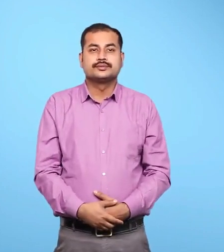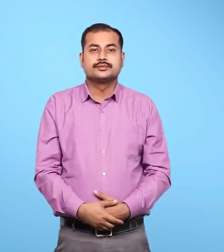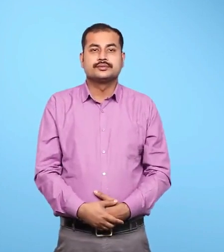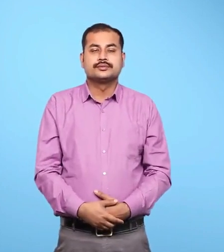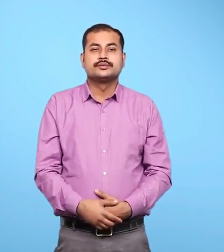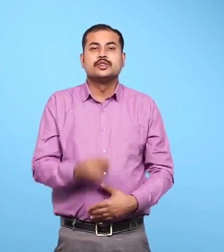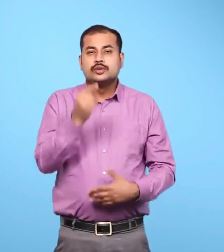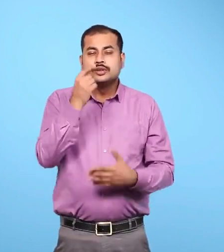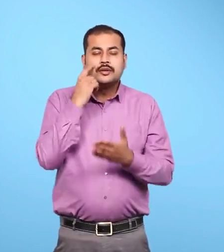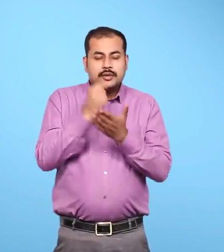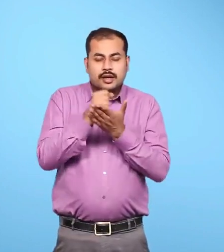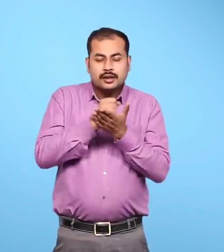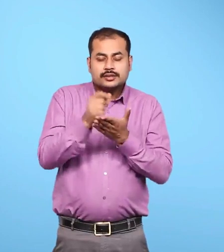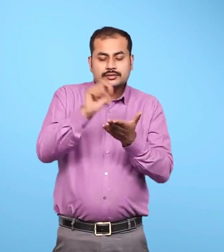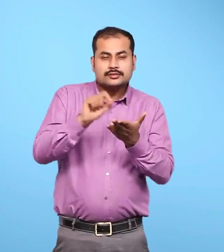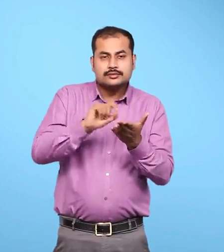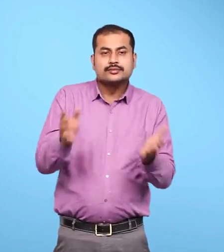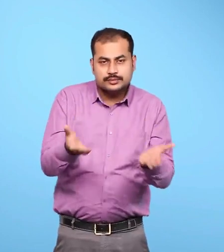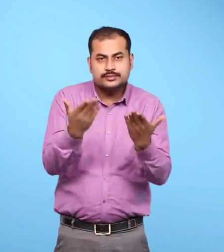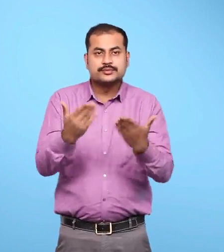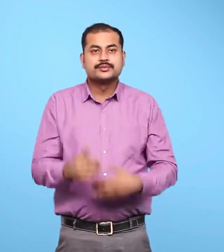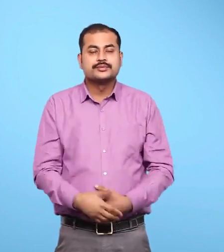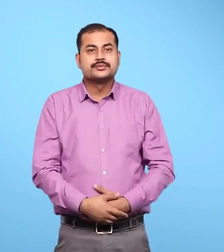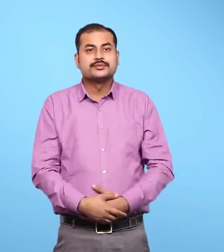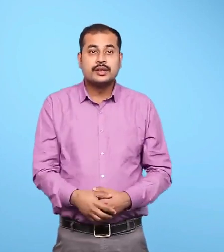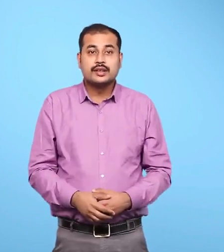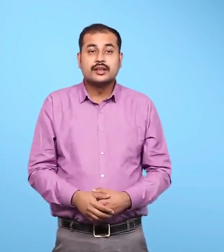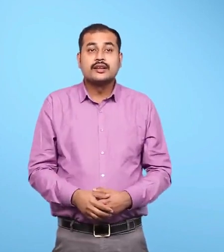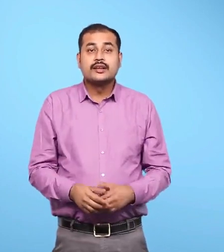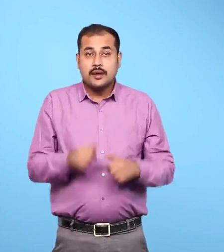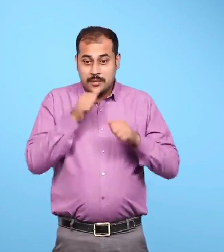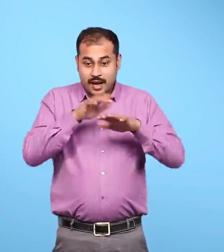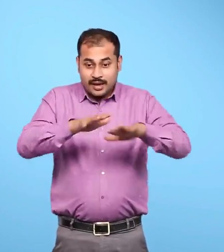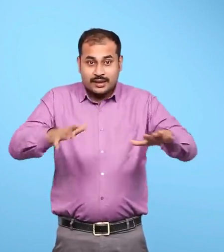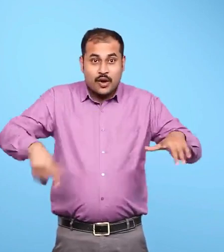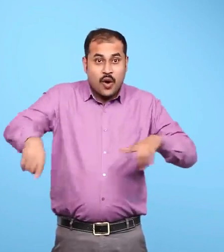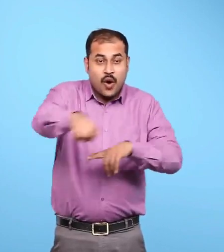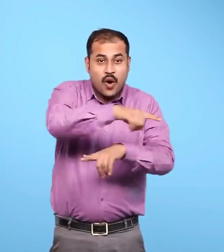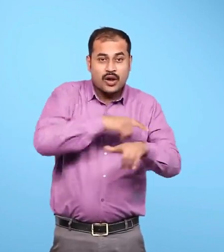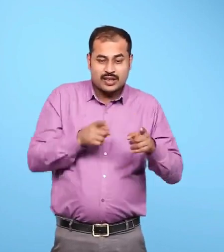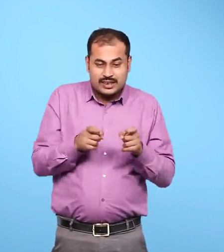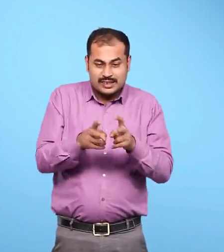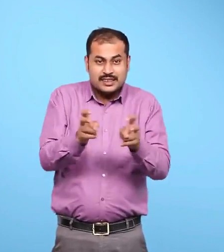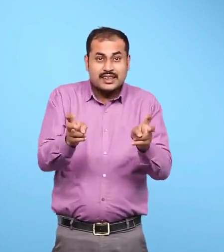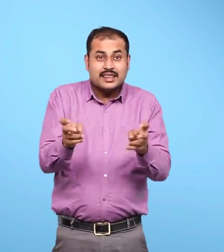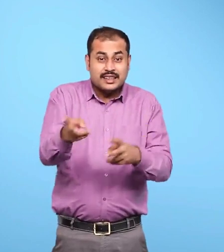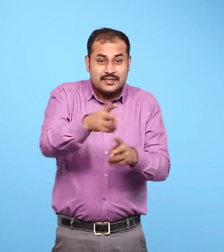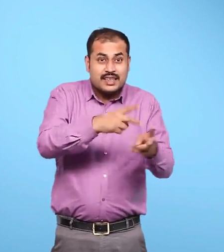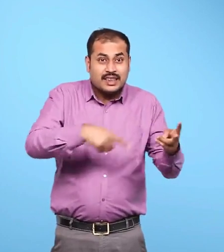Let's practice some writing. How did the seaside creatures, the crab,